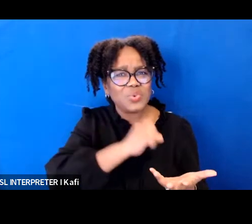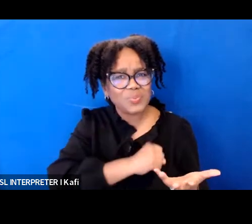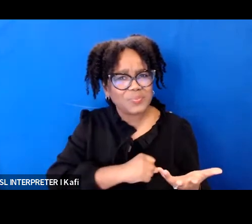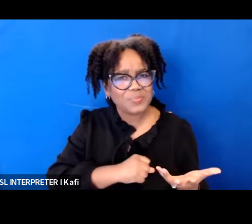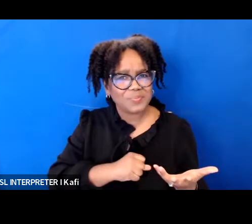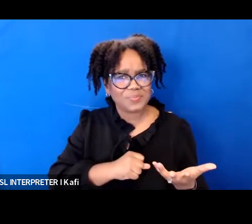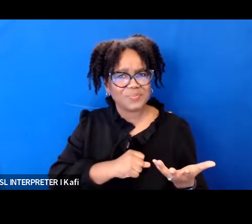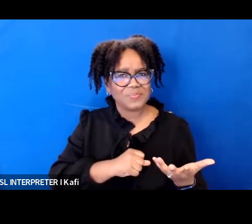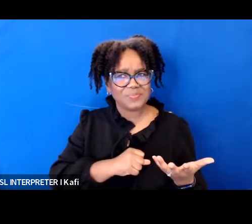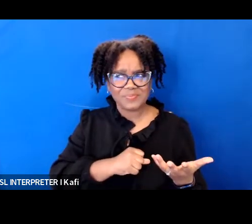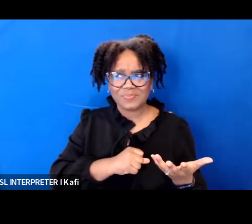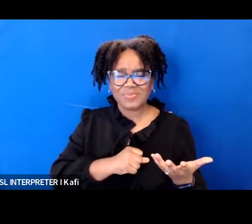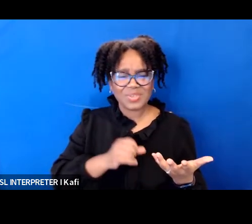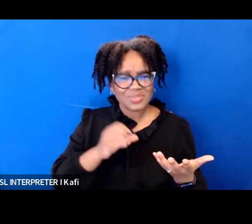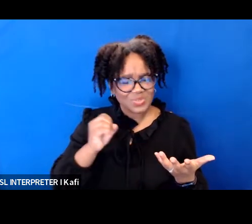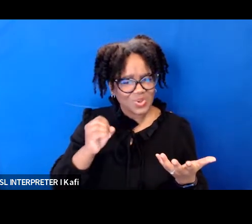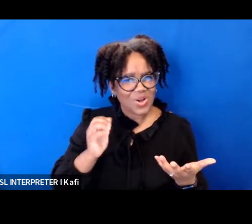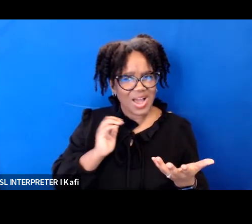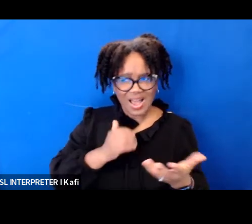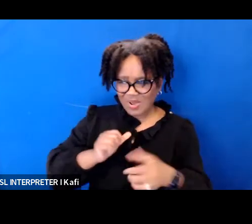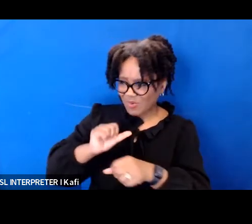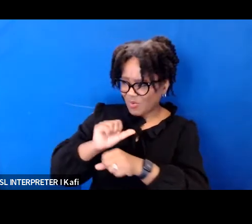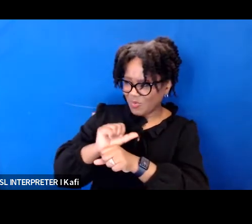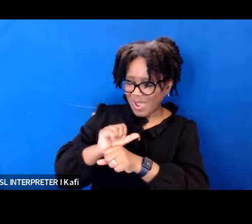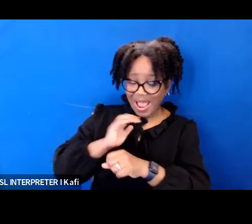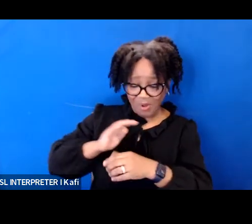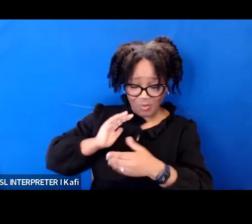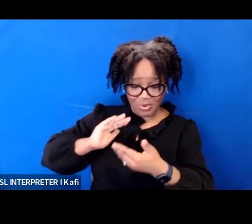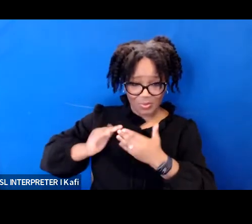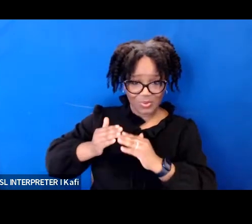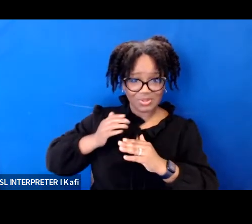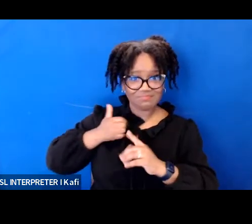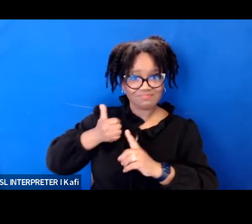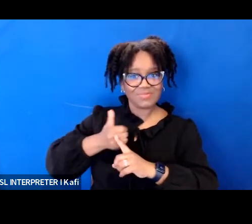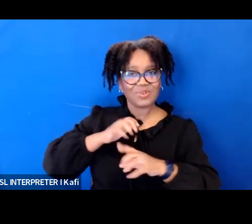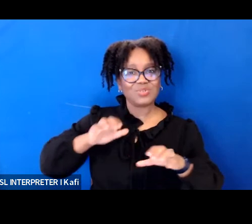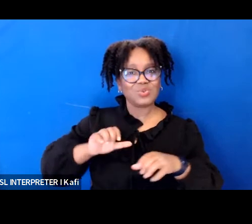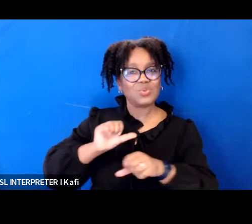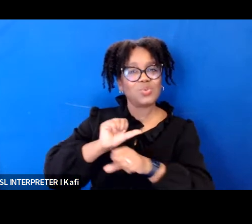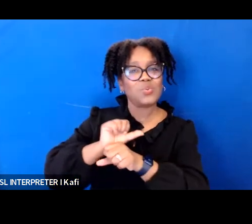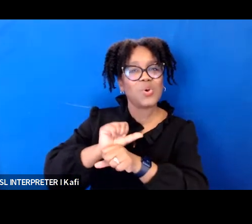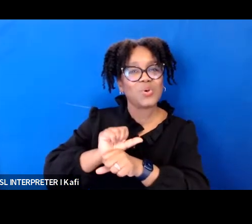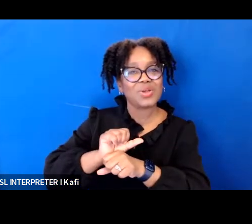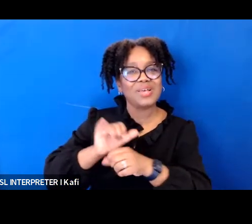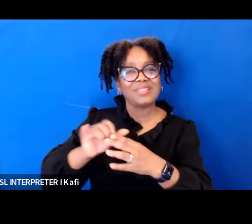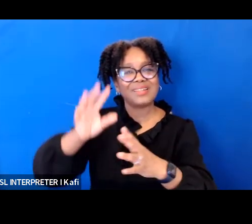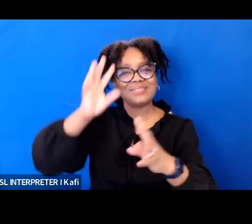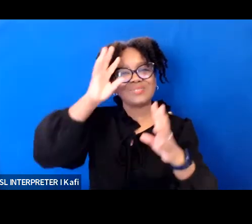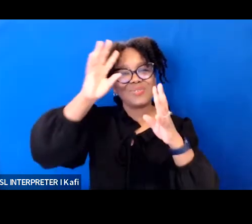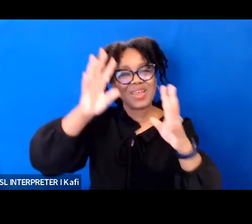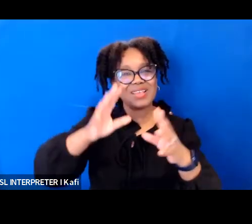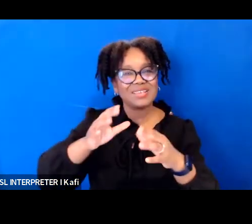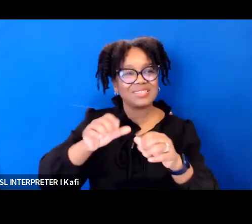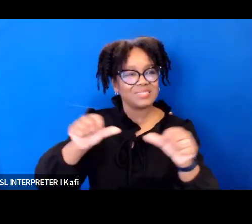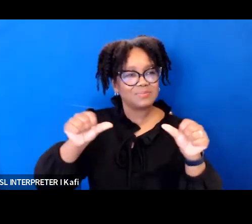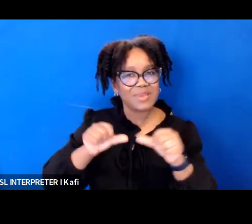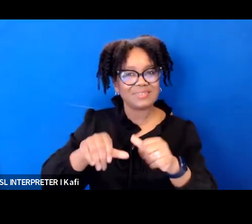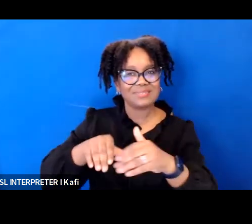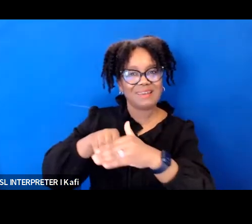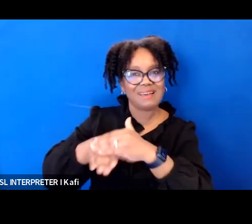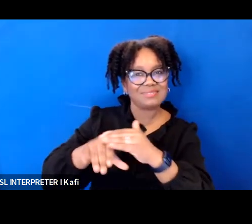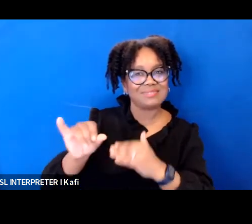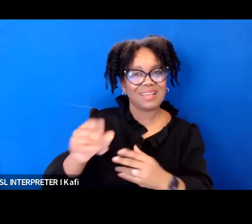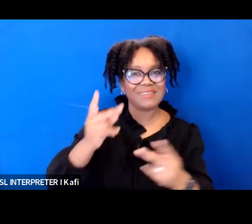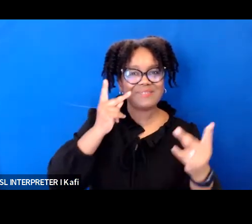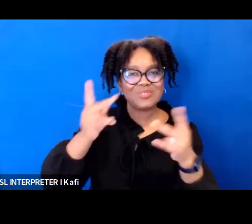is doing the work of creating visual descriptions is very exciting especially in the context